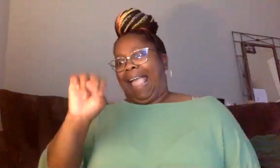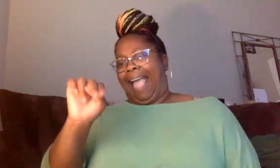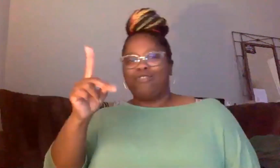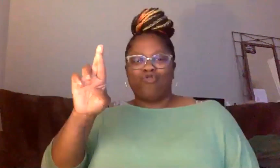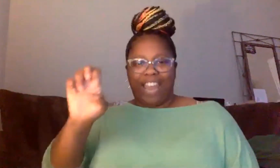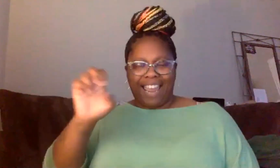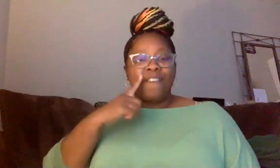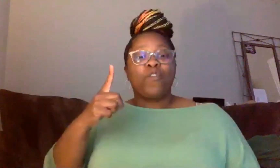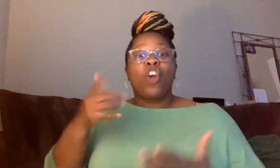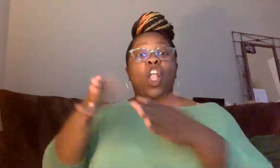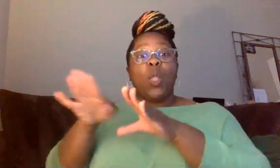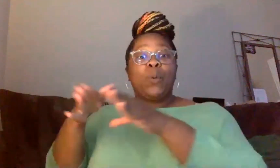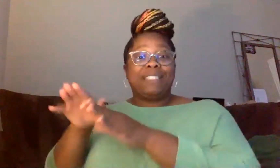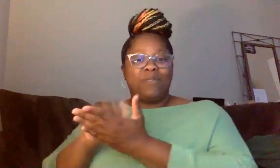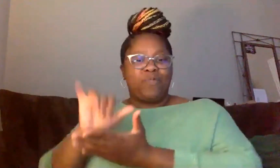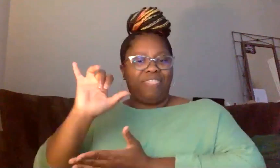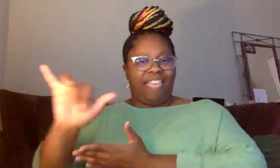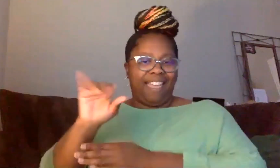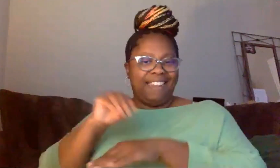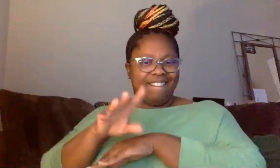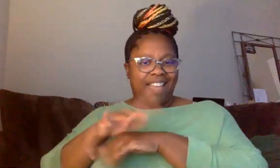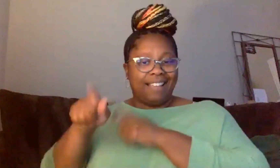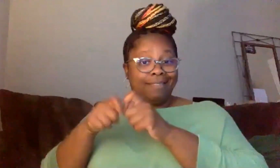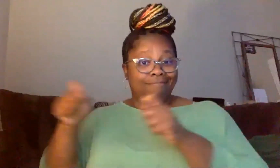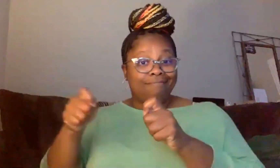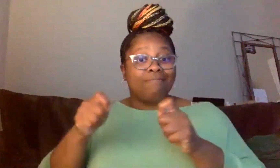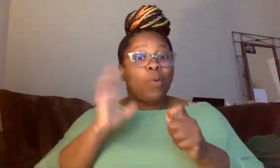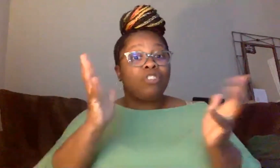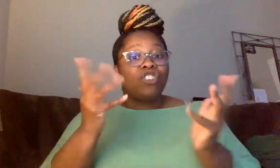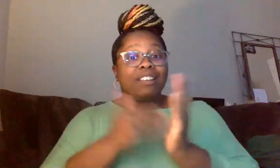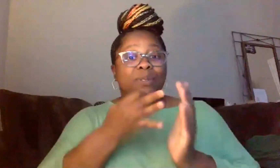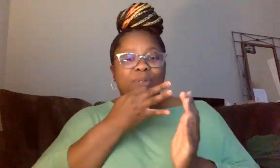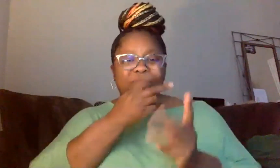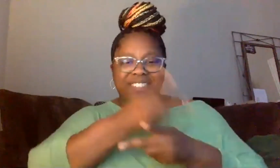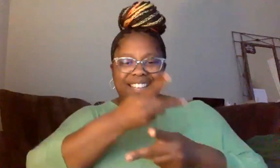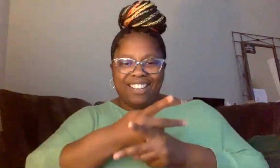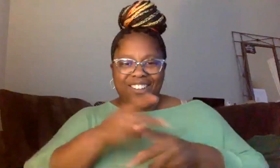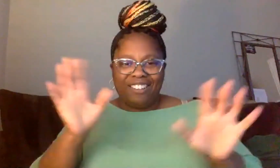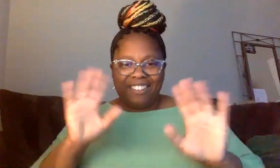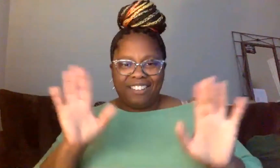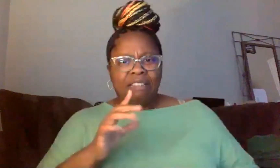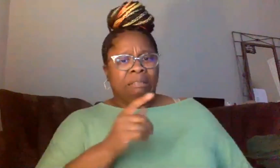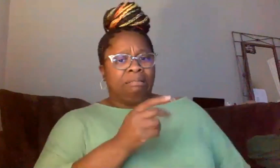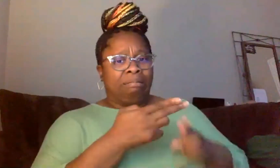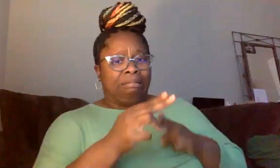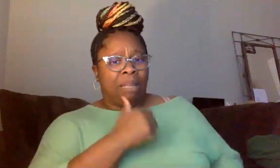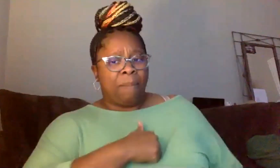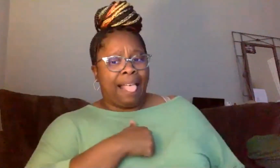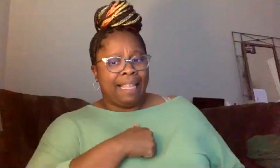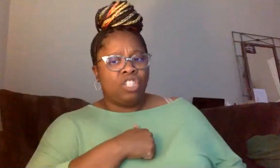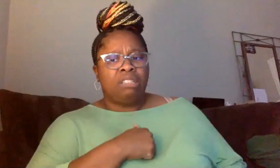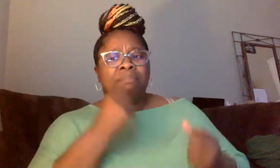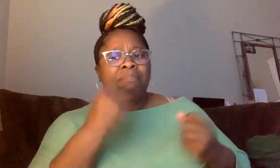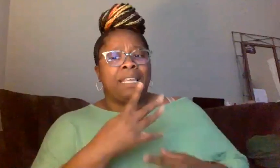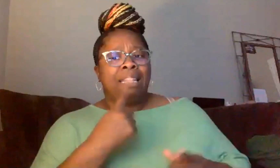two pieces of advice. And we'll talk soon, everyone. Take care. Yeah. A quick apology to the many questions